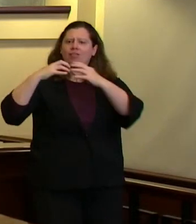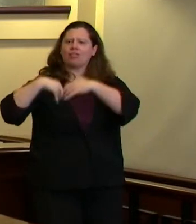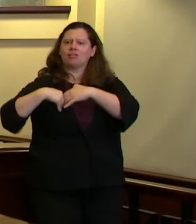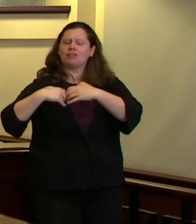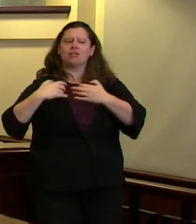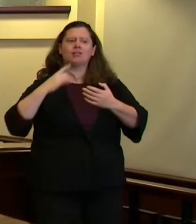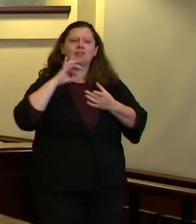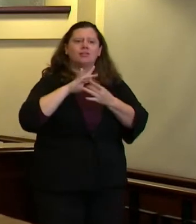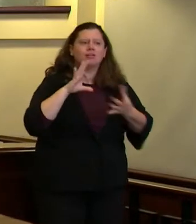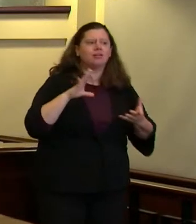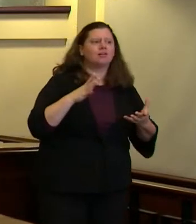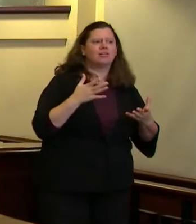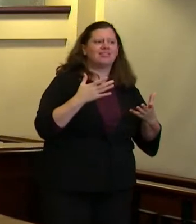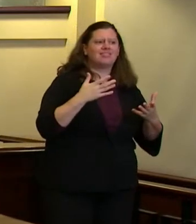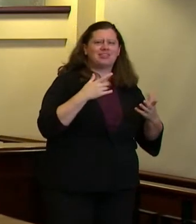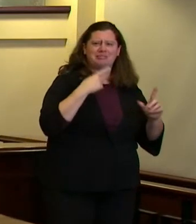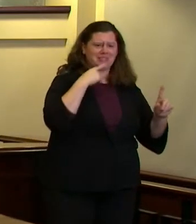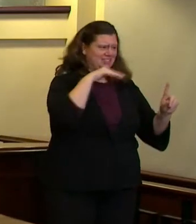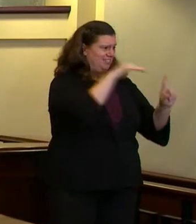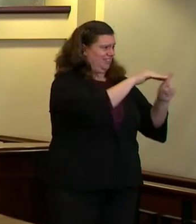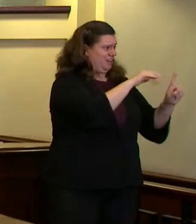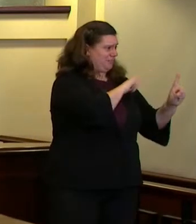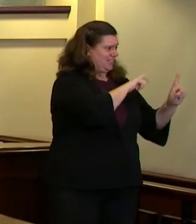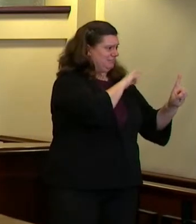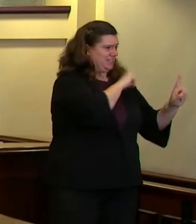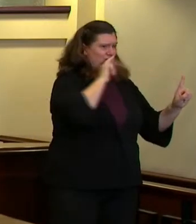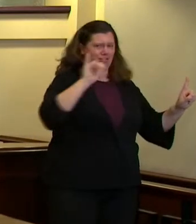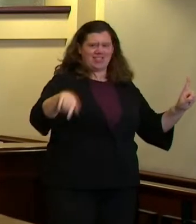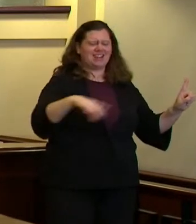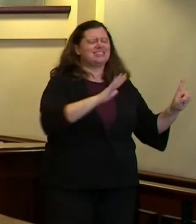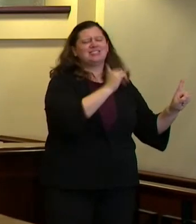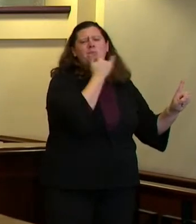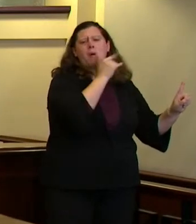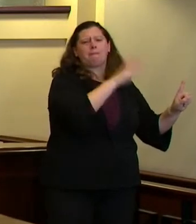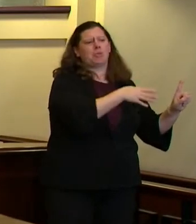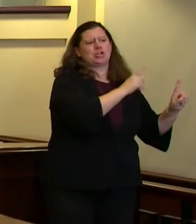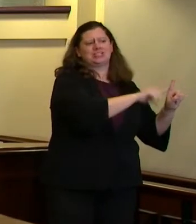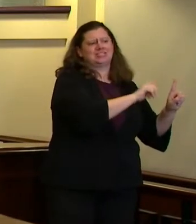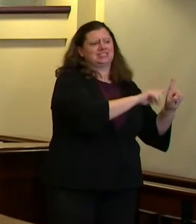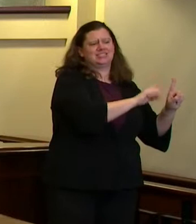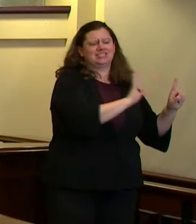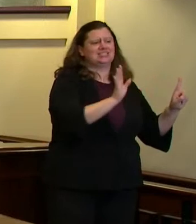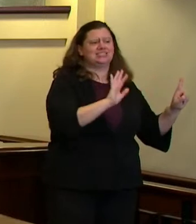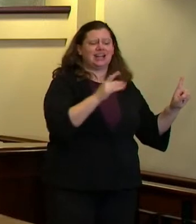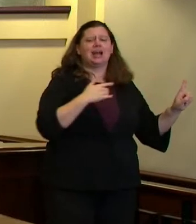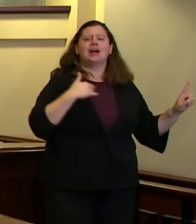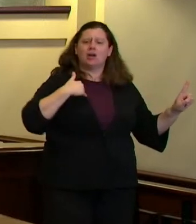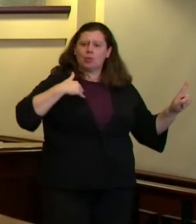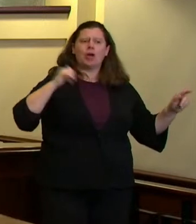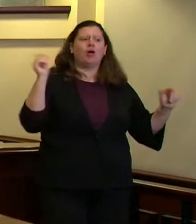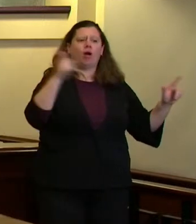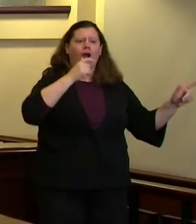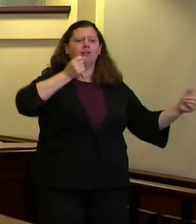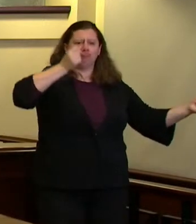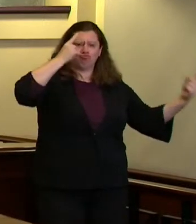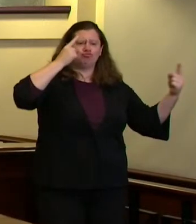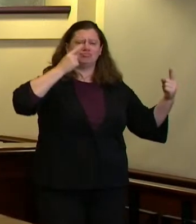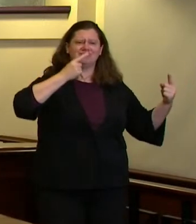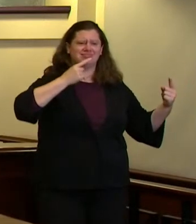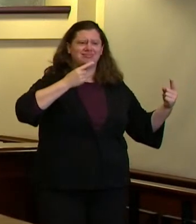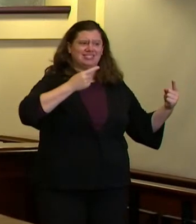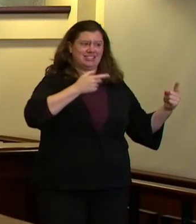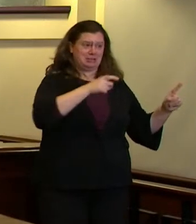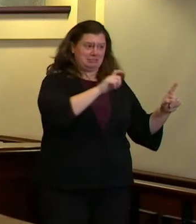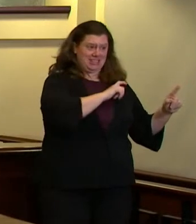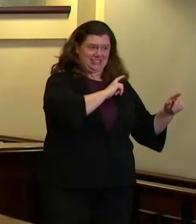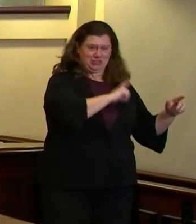substance abuse others living on our streets i think we all agree that a police response is not always the best response